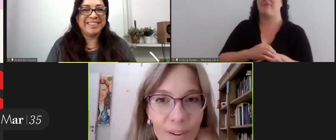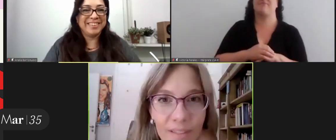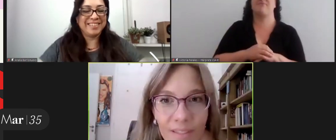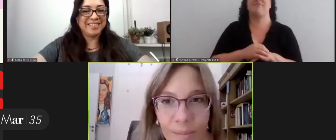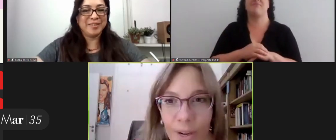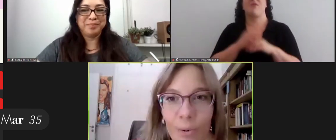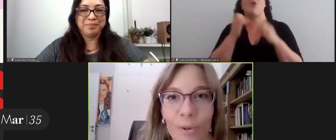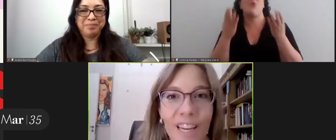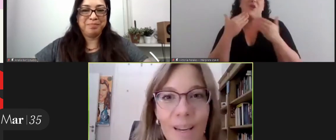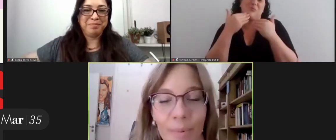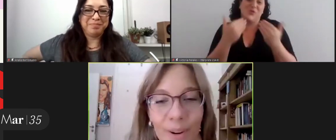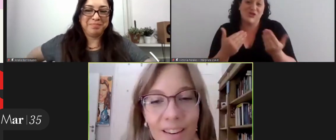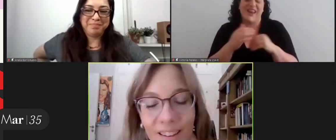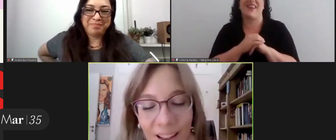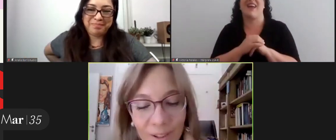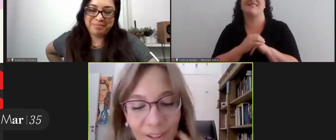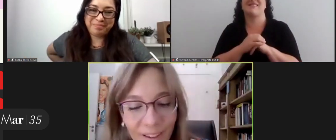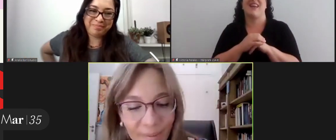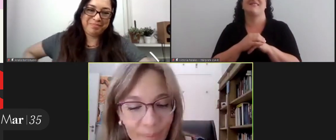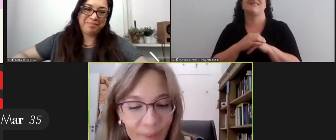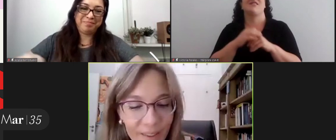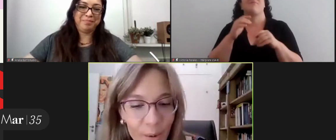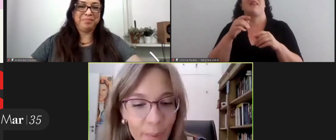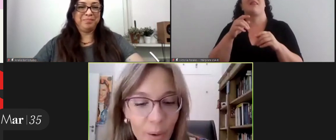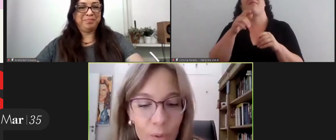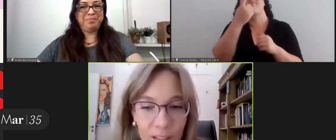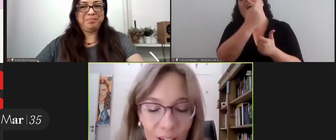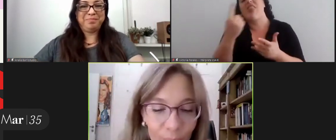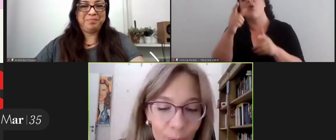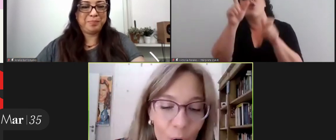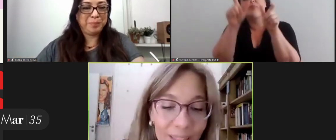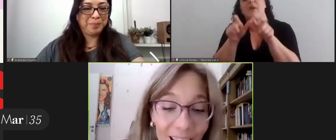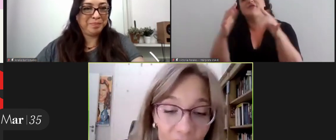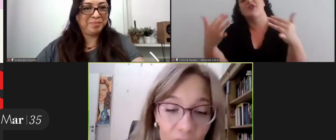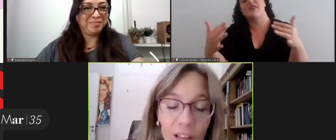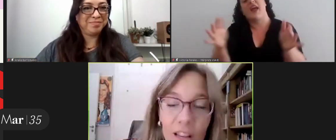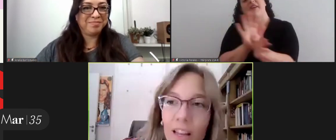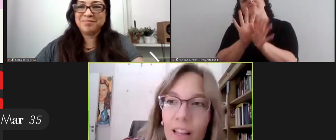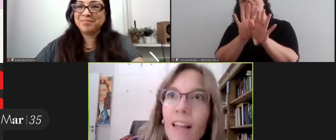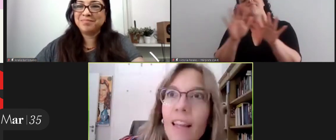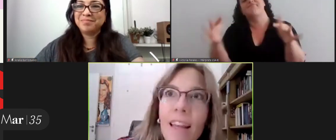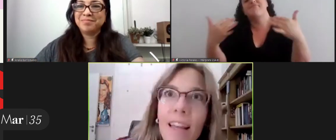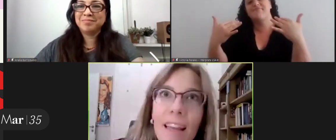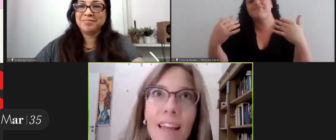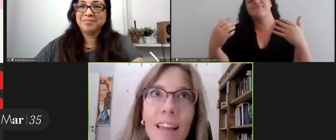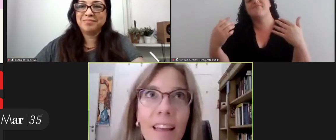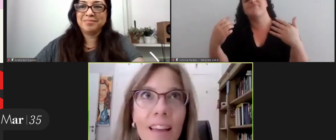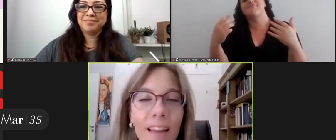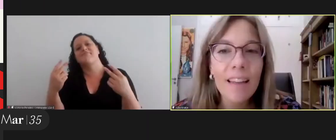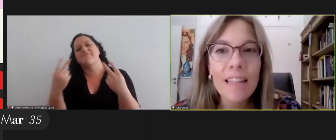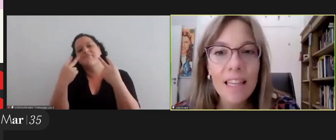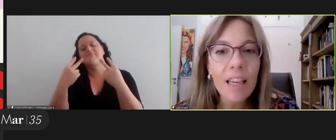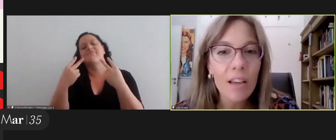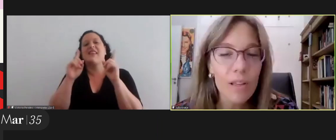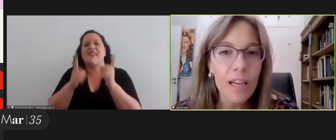analia and thank you for listening to me and thank you for your feedback and your questions